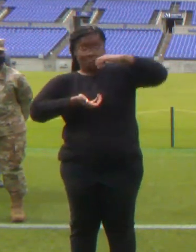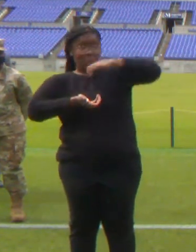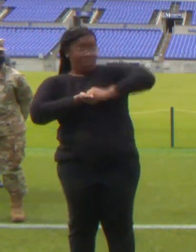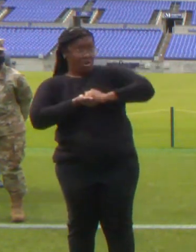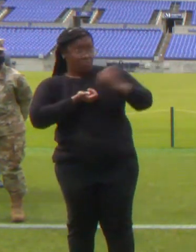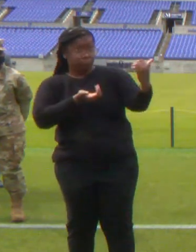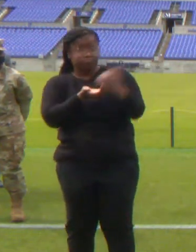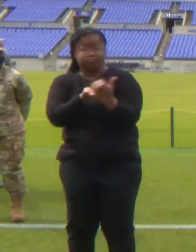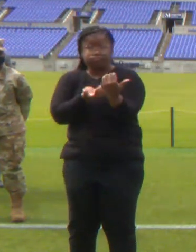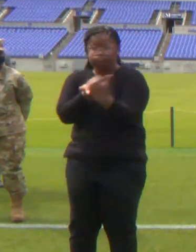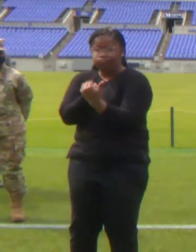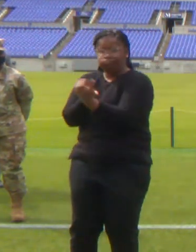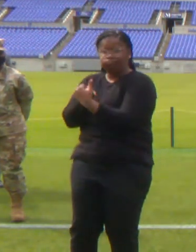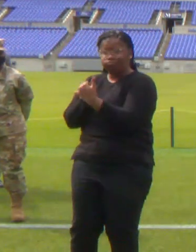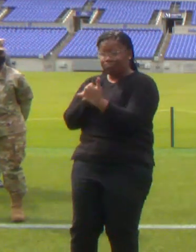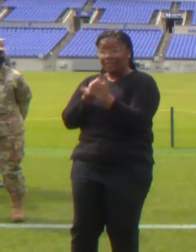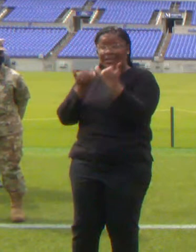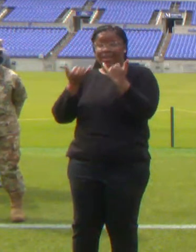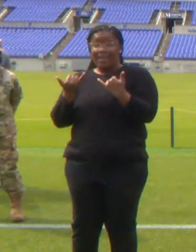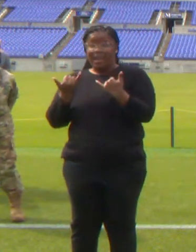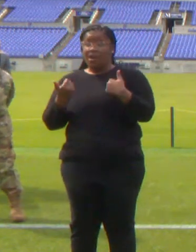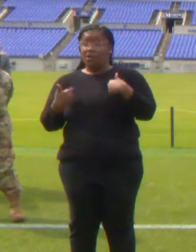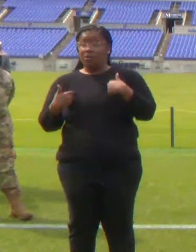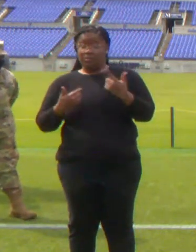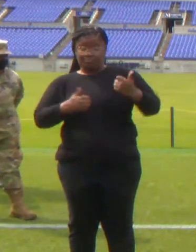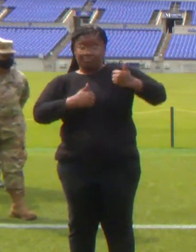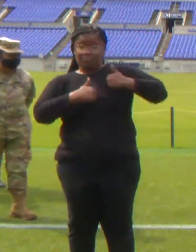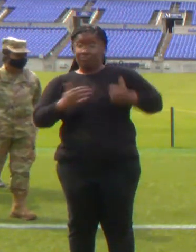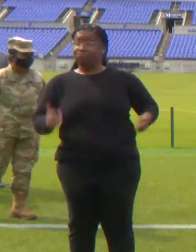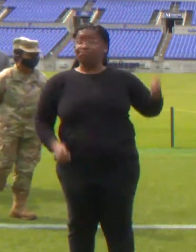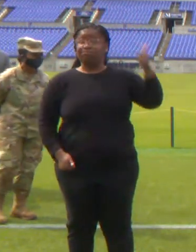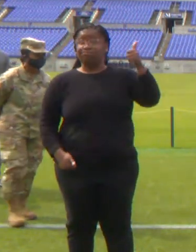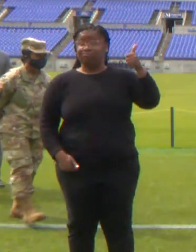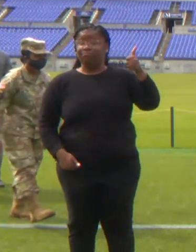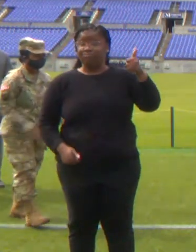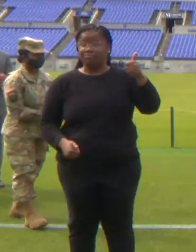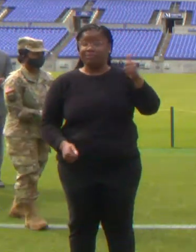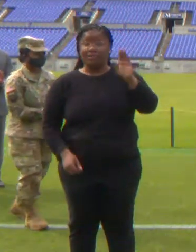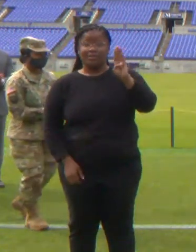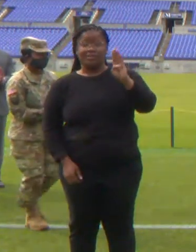over to Brigadier General Jeanine Perkhead. Thank you.